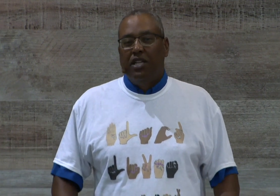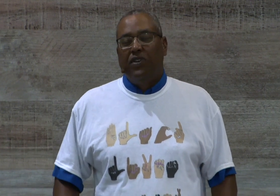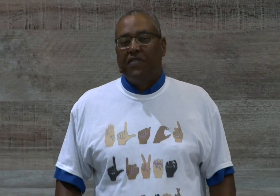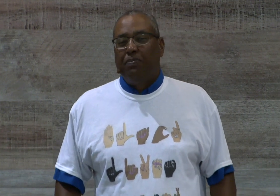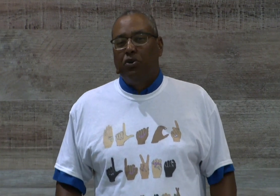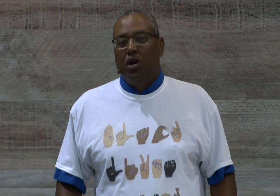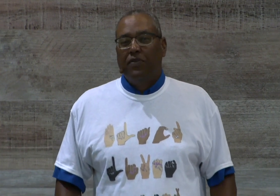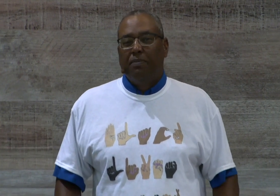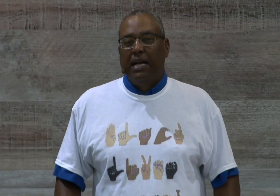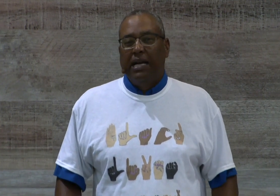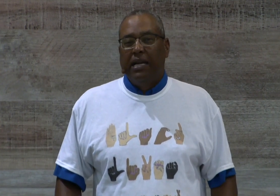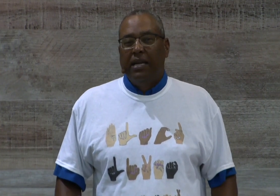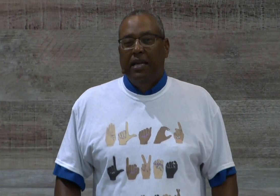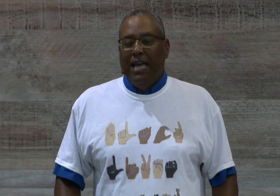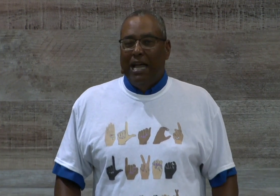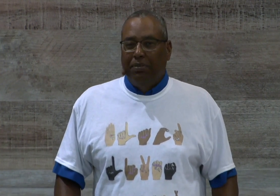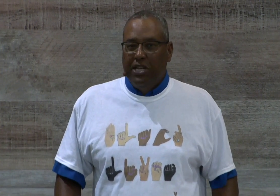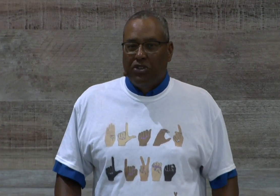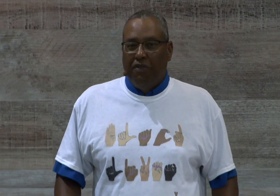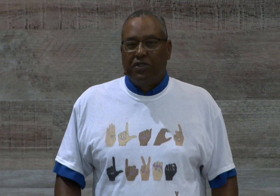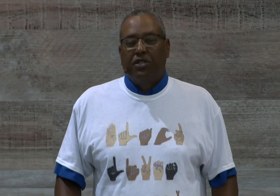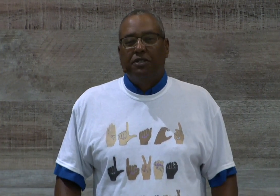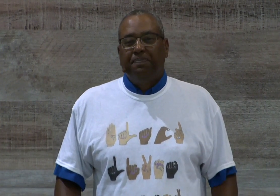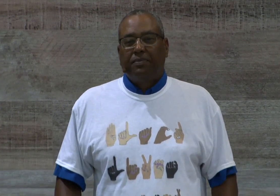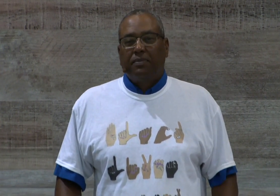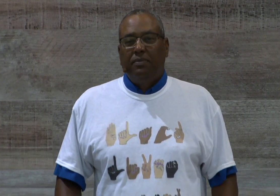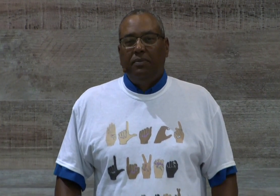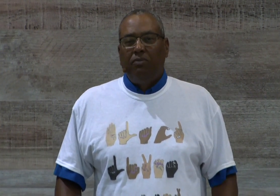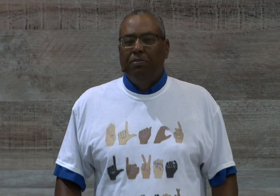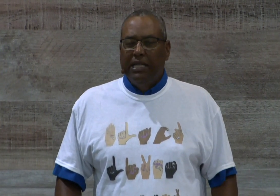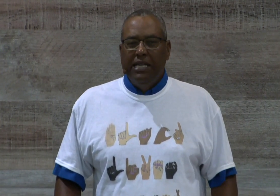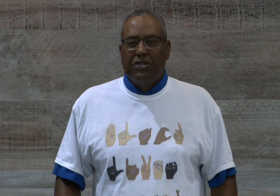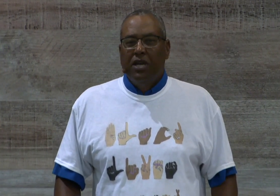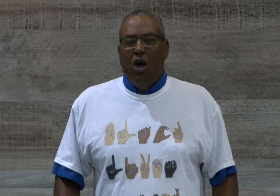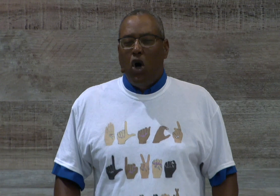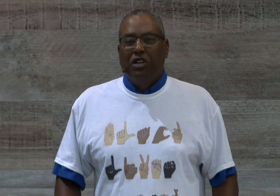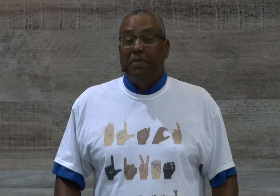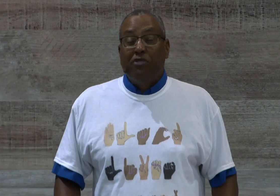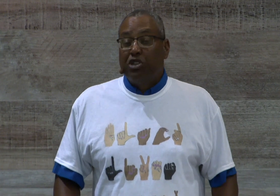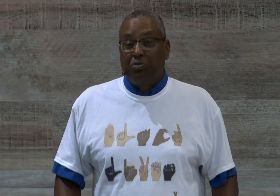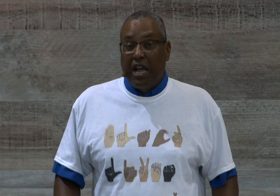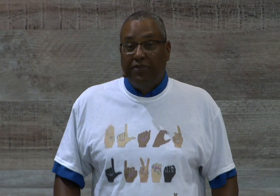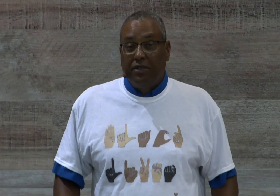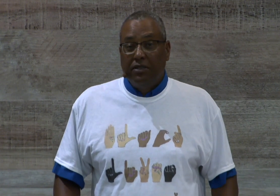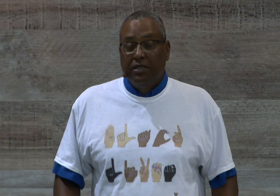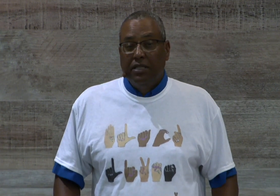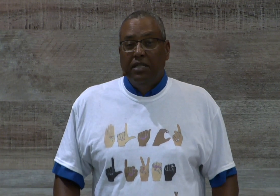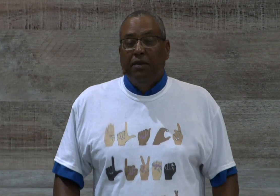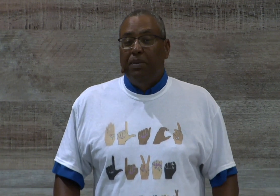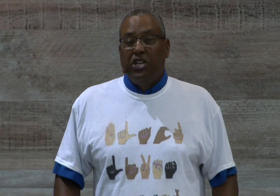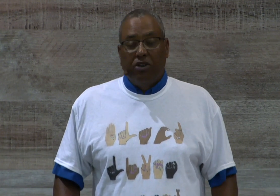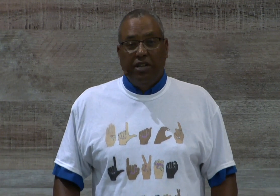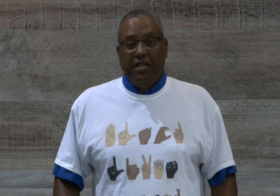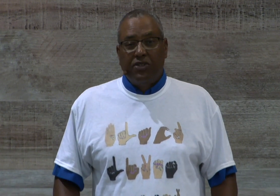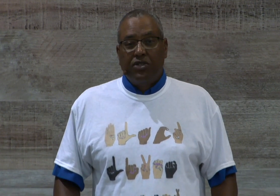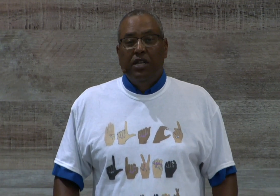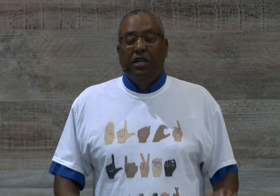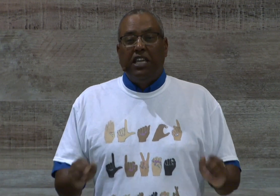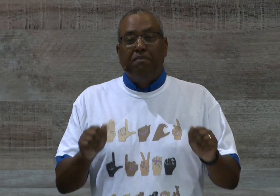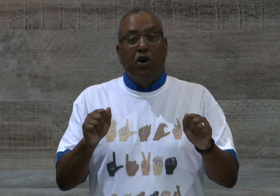if you're ever pulled over by a police officer, please always be respectful, be courteous, keep both